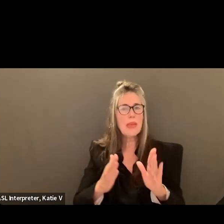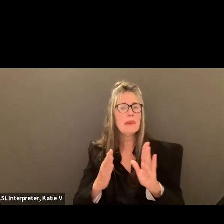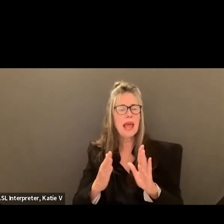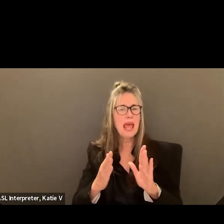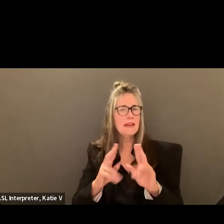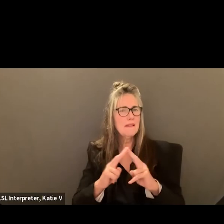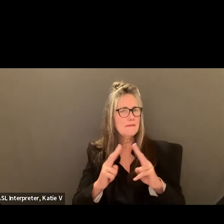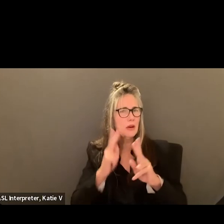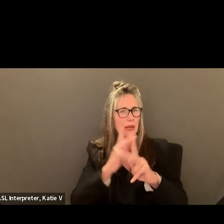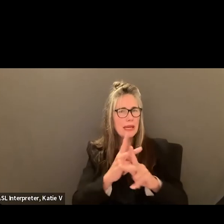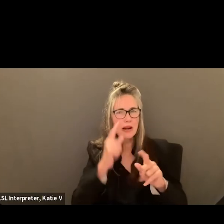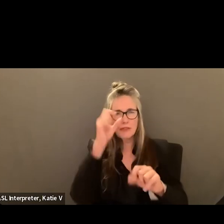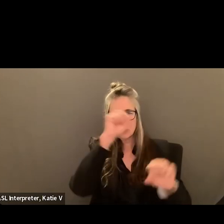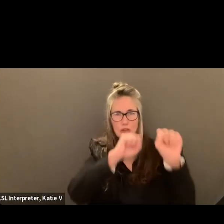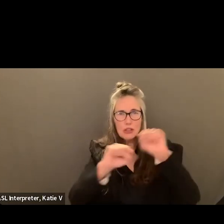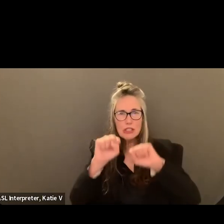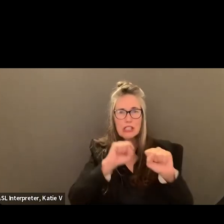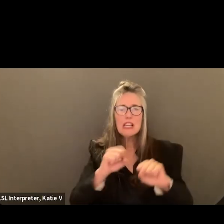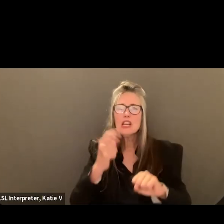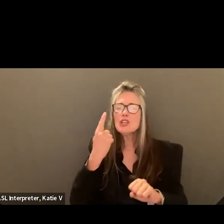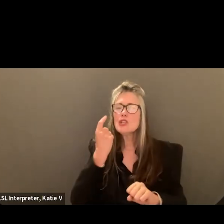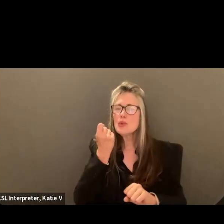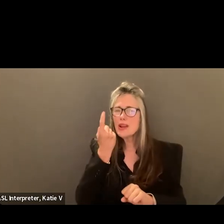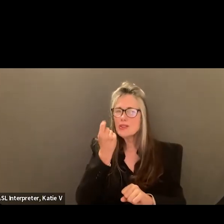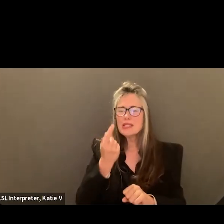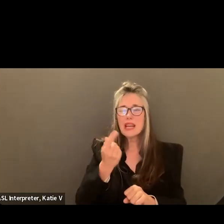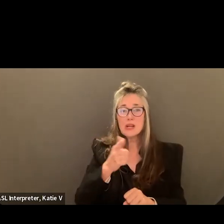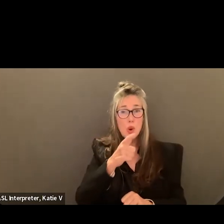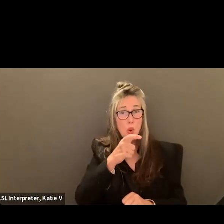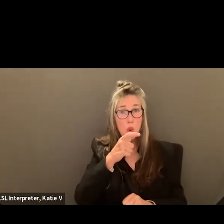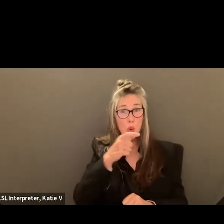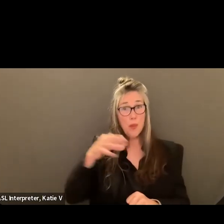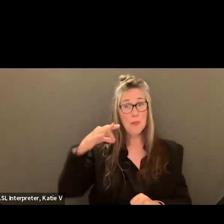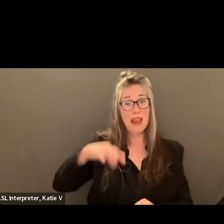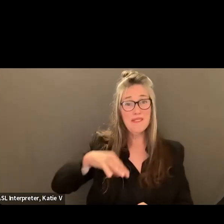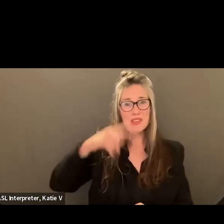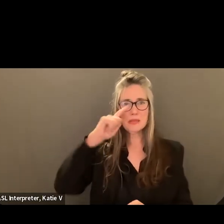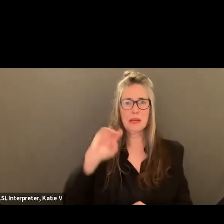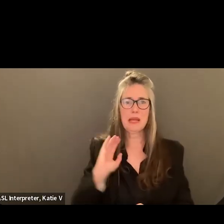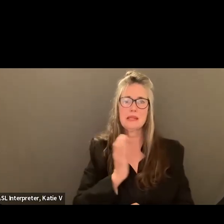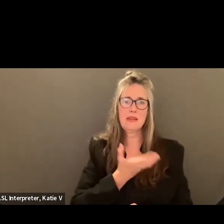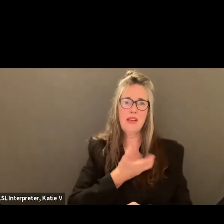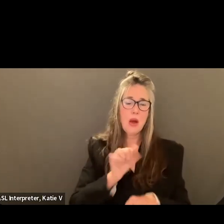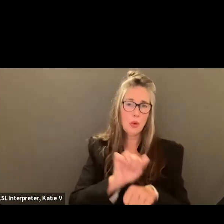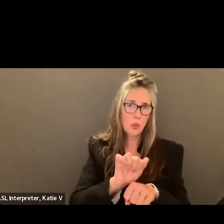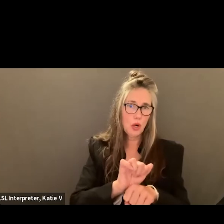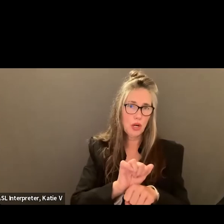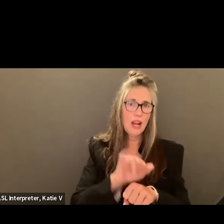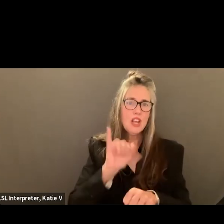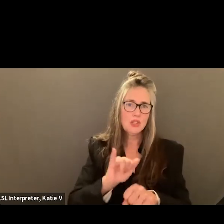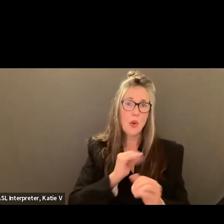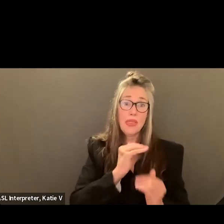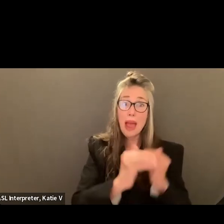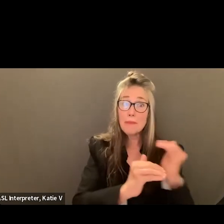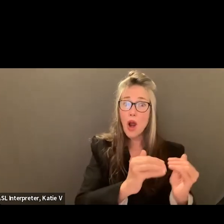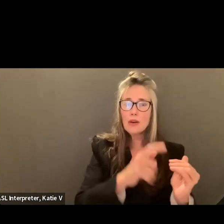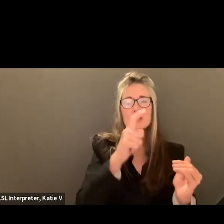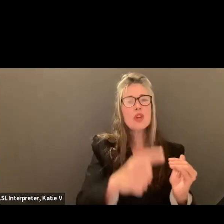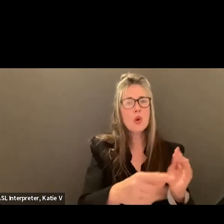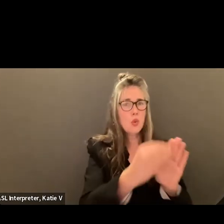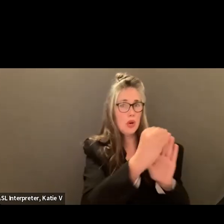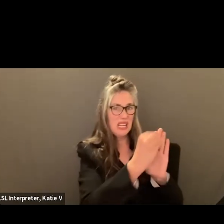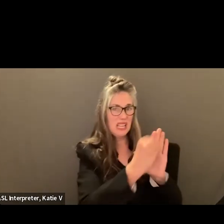attached to who's better off because of the work. And so really monitoring progress monitoring that data. So that was right on time with Dawson presented.